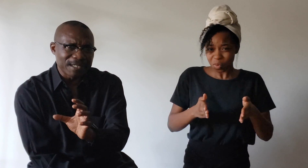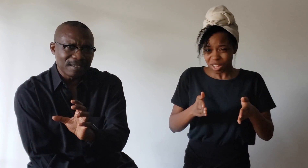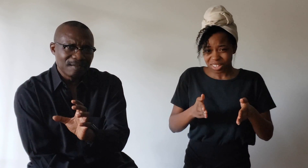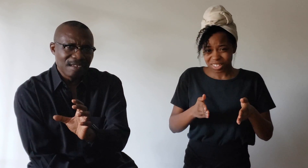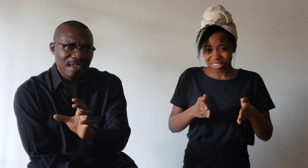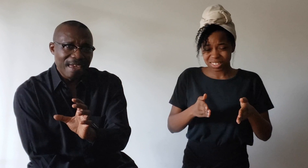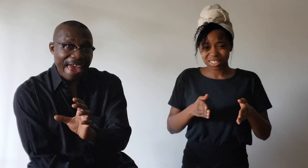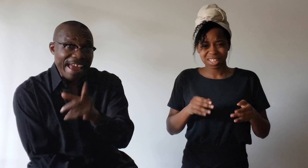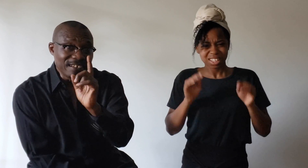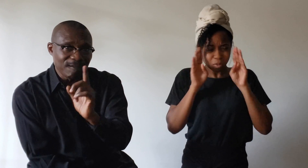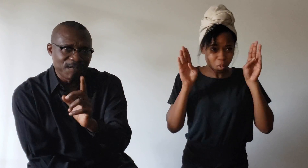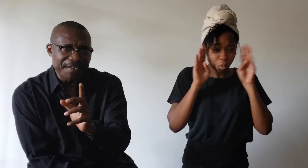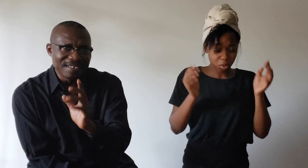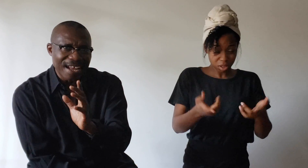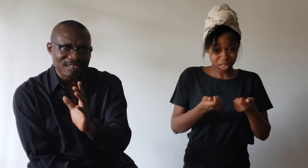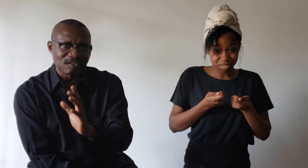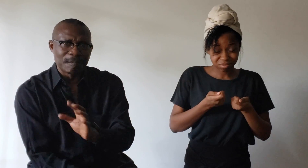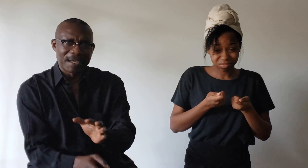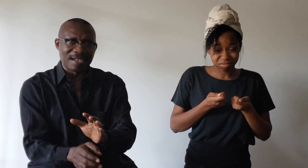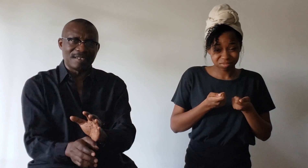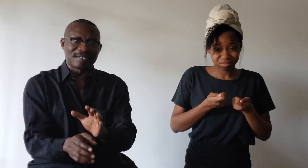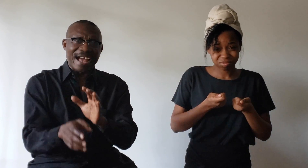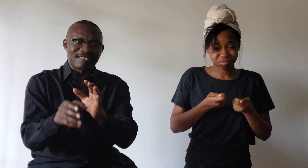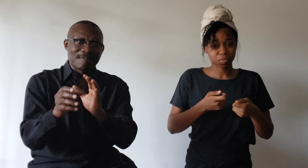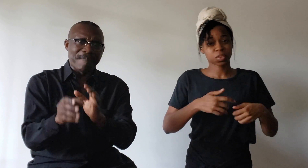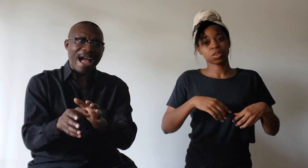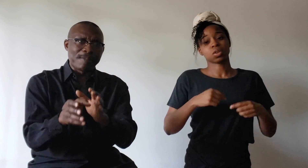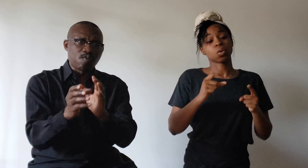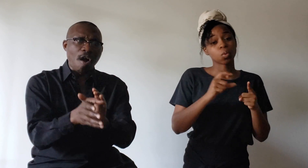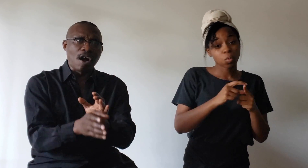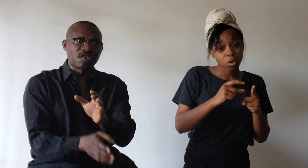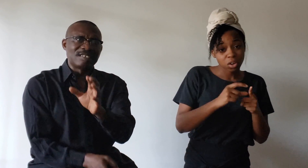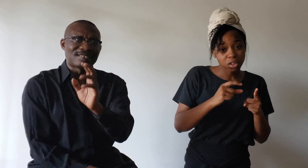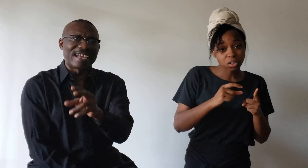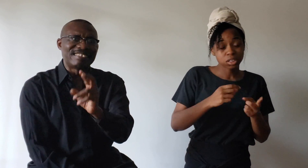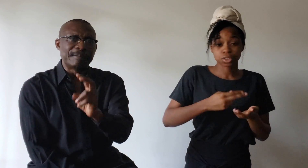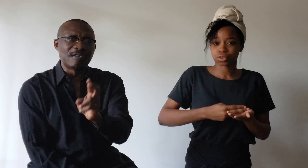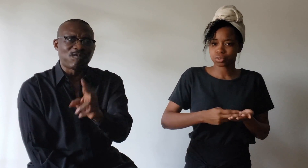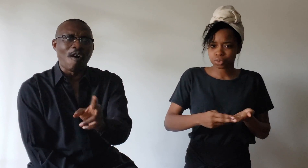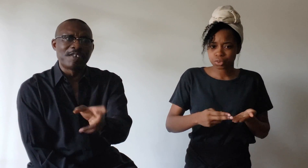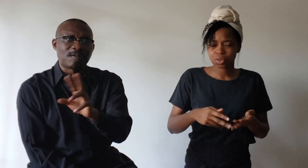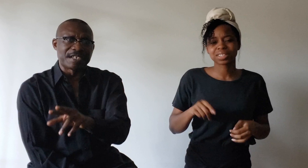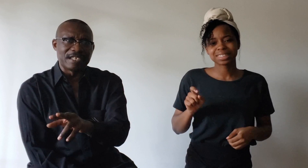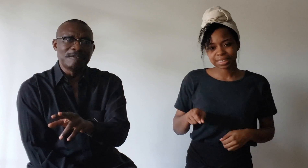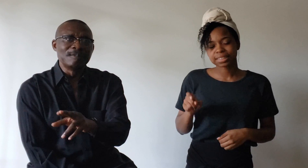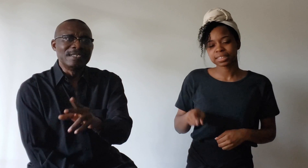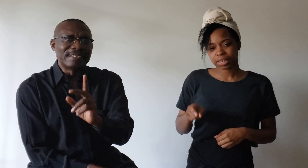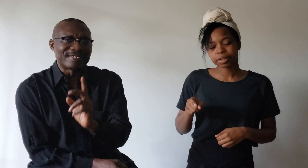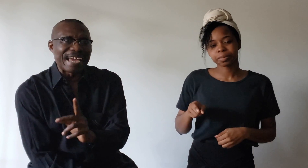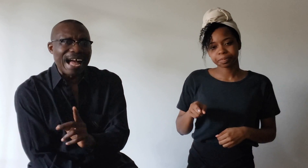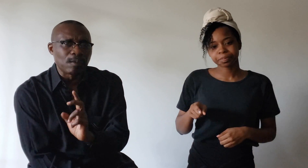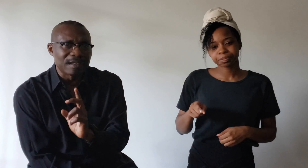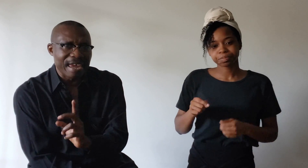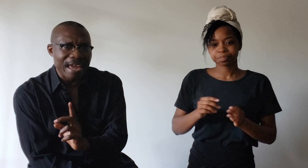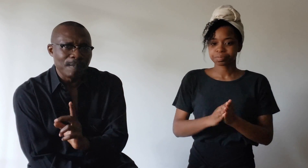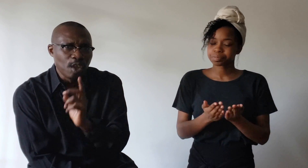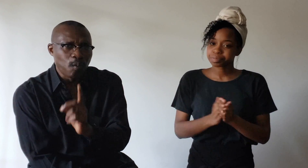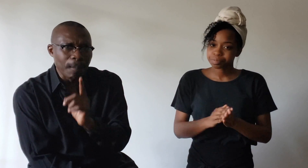and very necessary because as the Bible was in 2 Timothy 4 verse 3, the time will come when